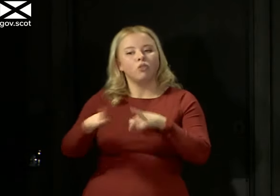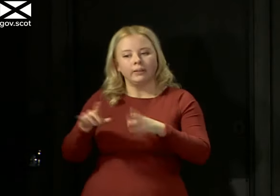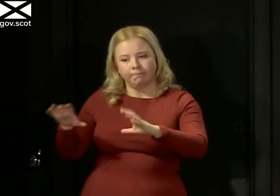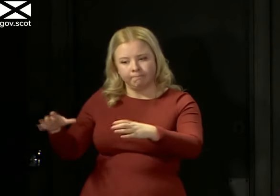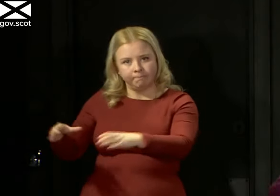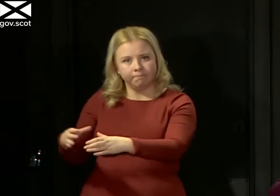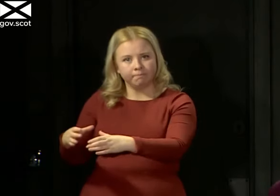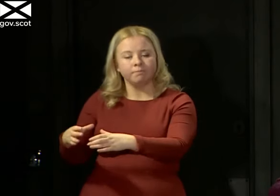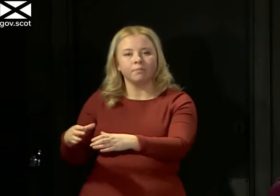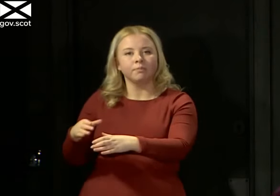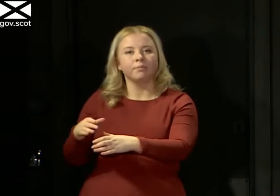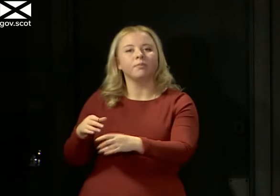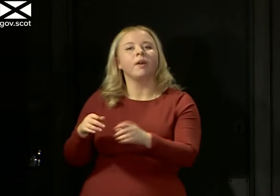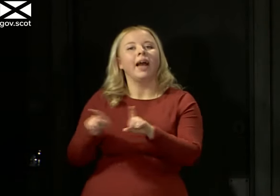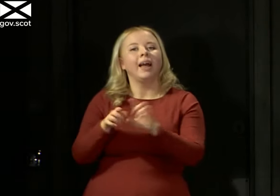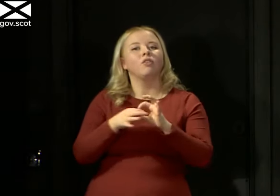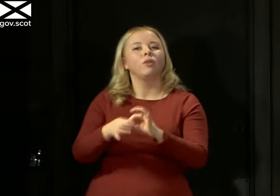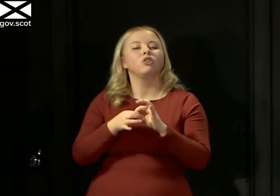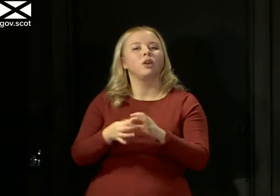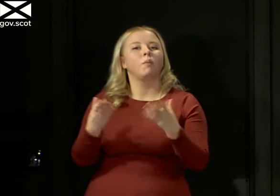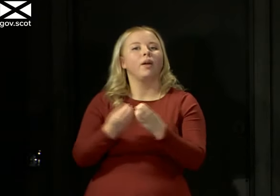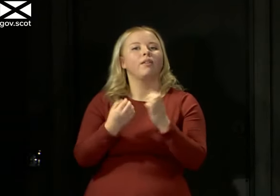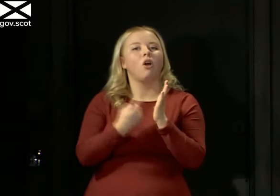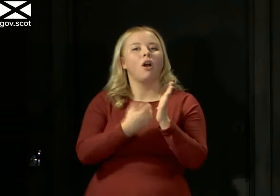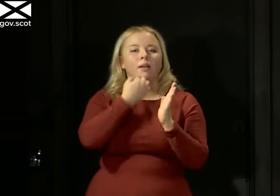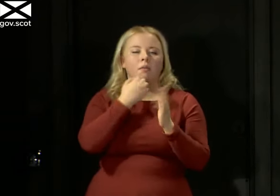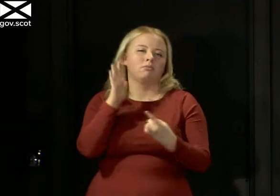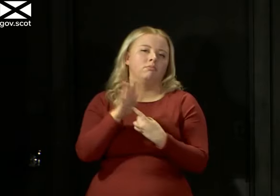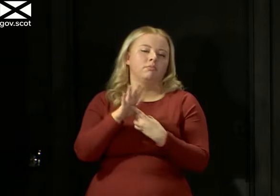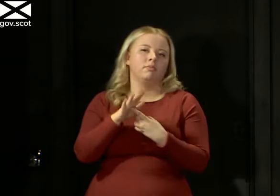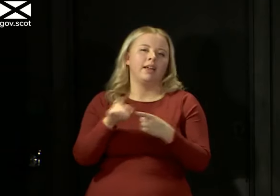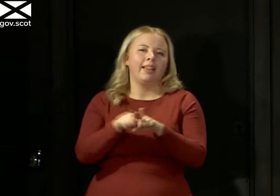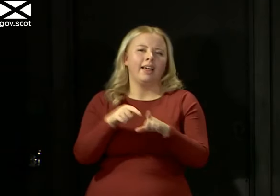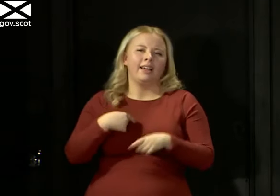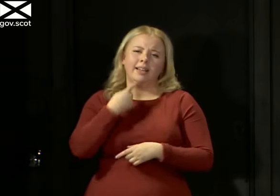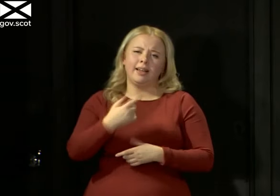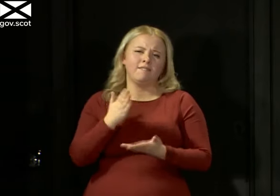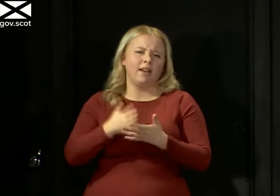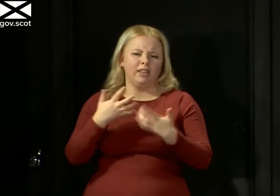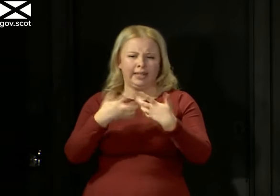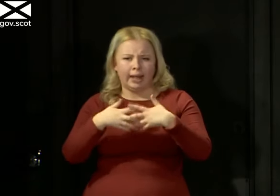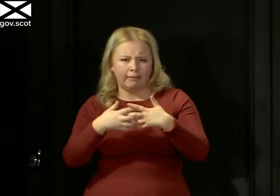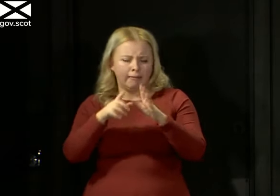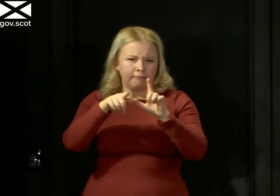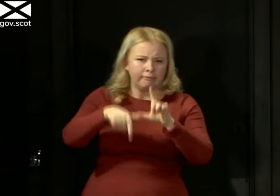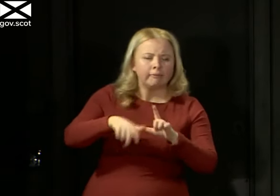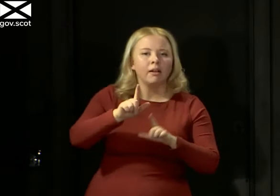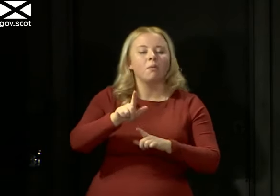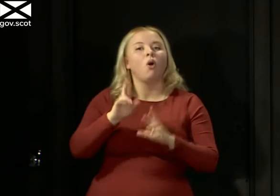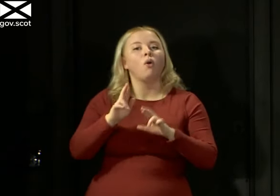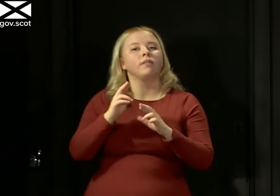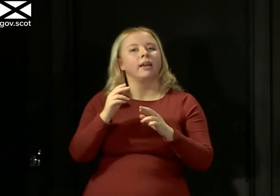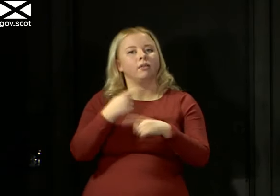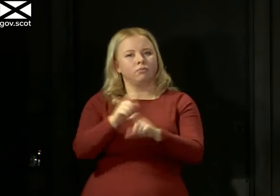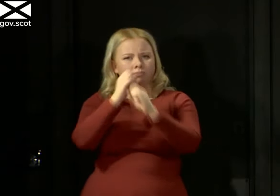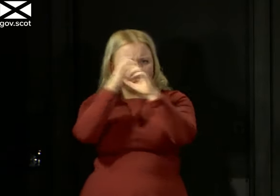really important and the relationship between the two is important. So as I say, it's very technical, but hopefully that allows people